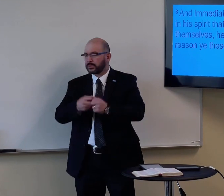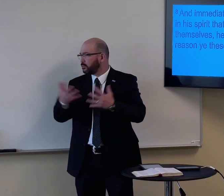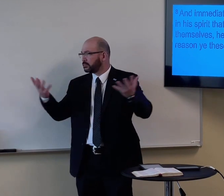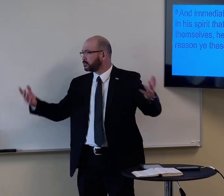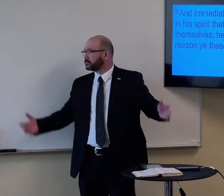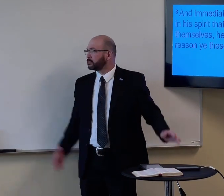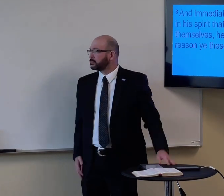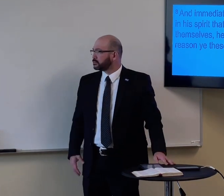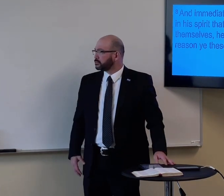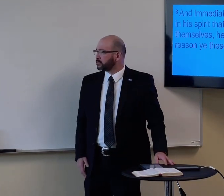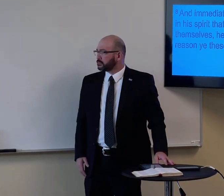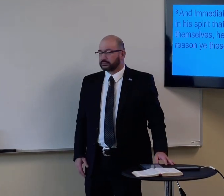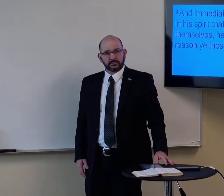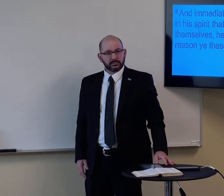So do you have some kind of a problem?